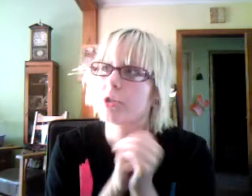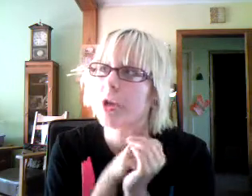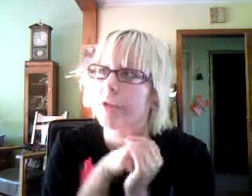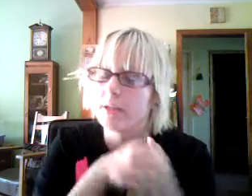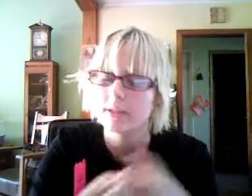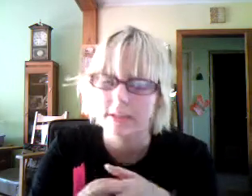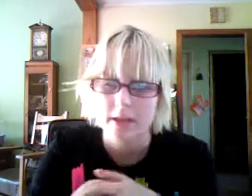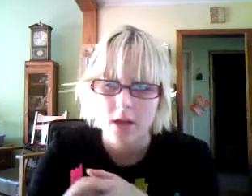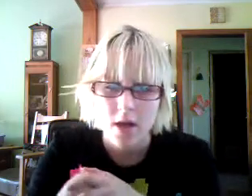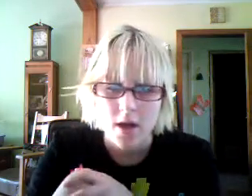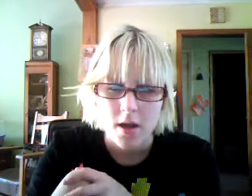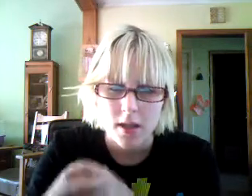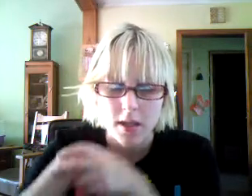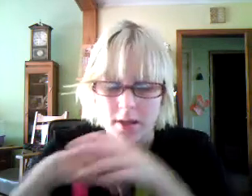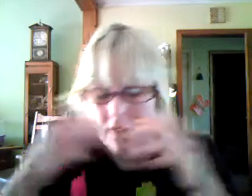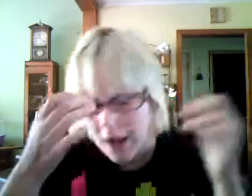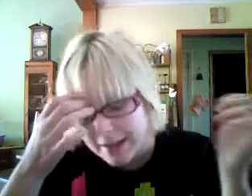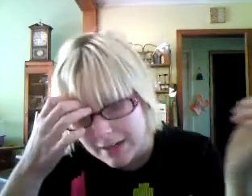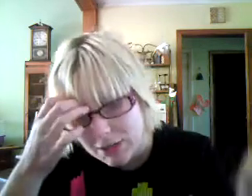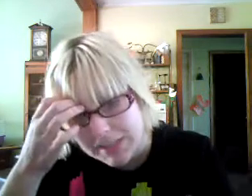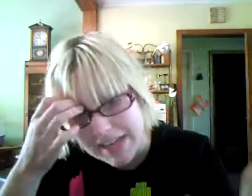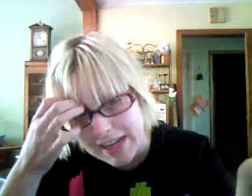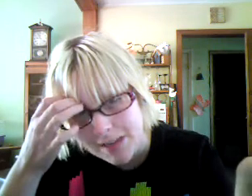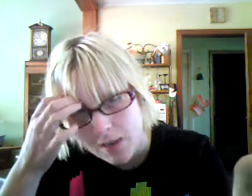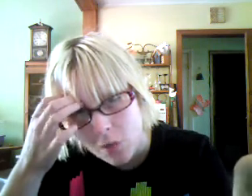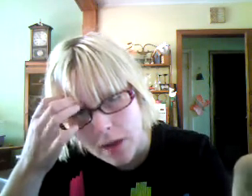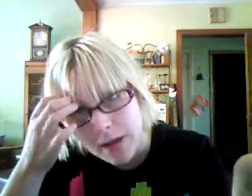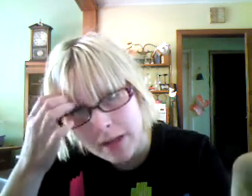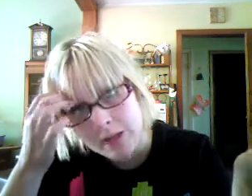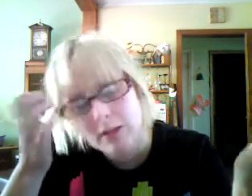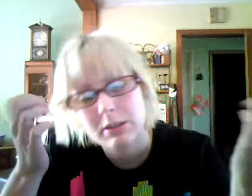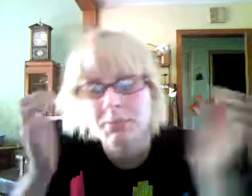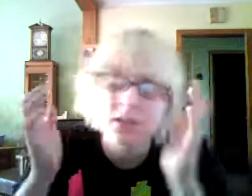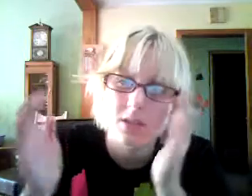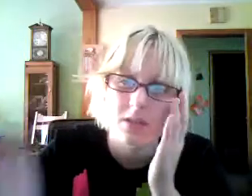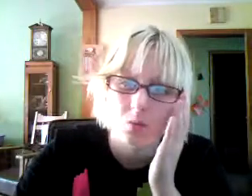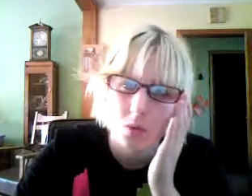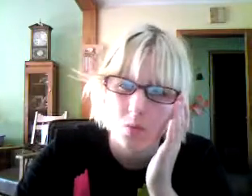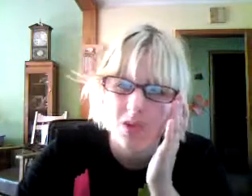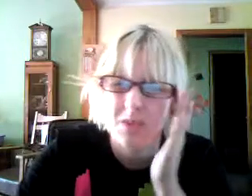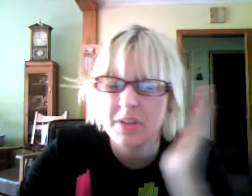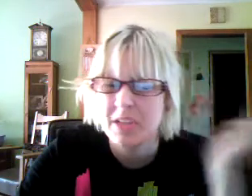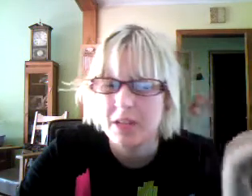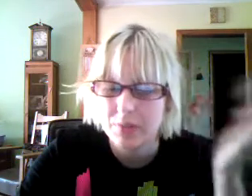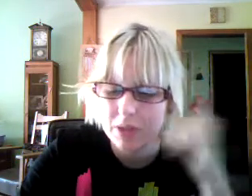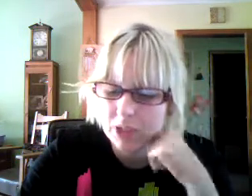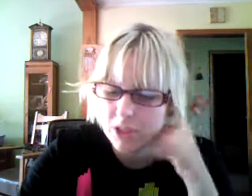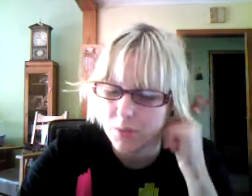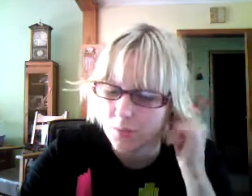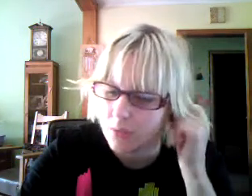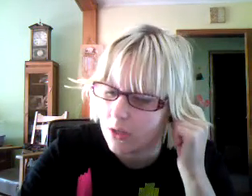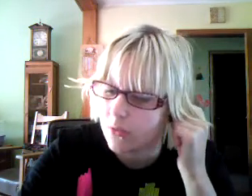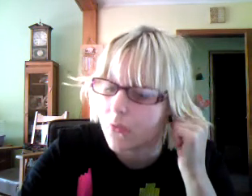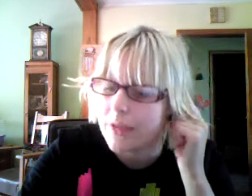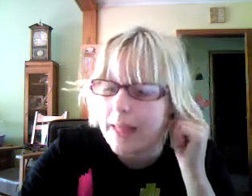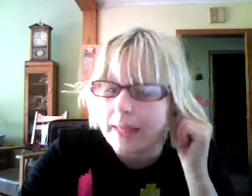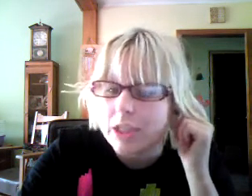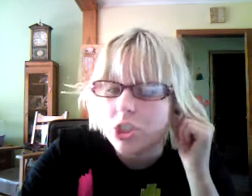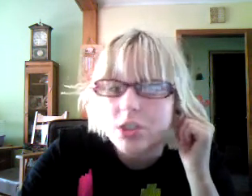try. Let's see. Okay. Okay. I can understand why lesbians wouldn't want to be in relationship, in relationships